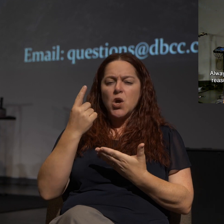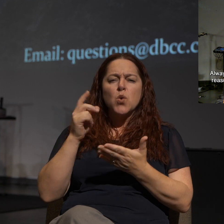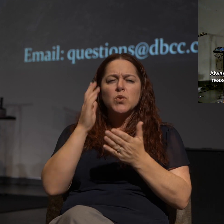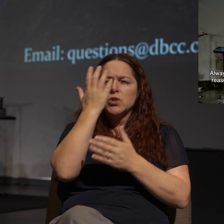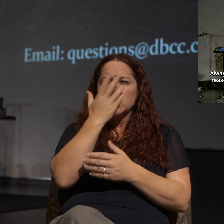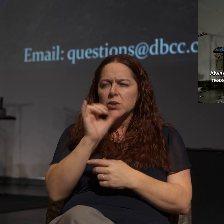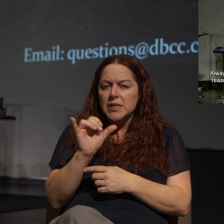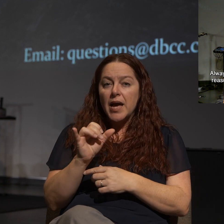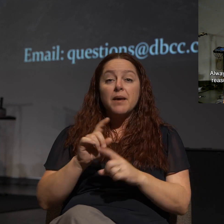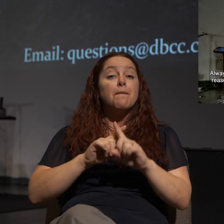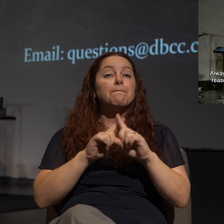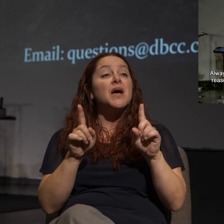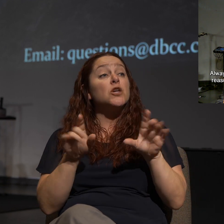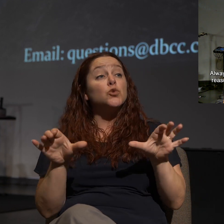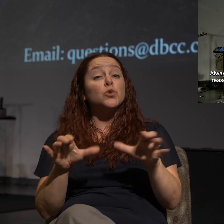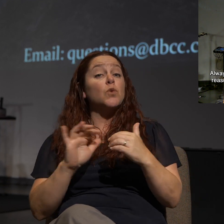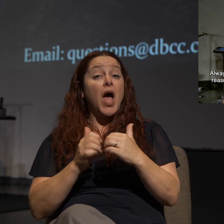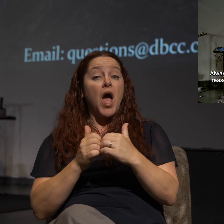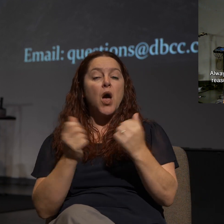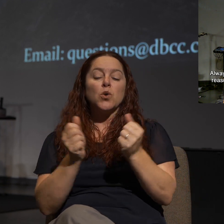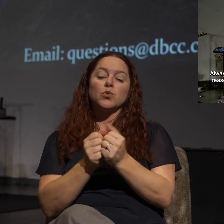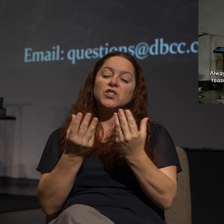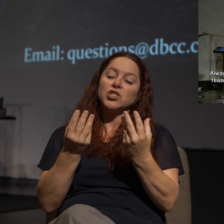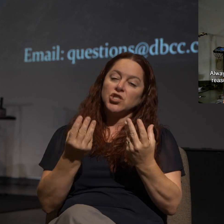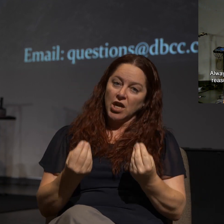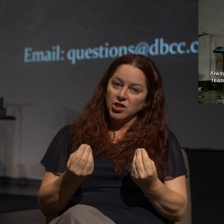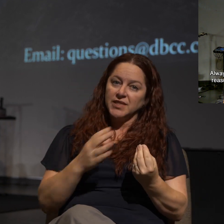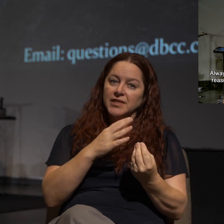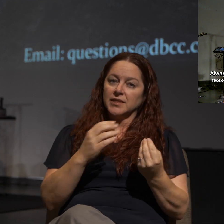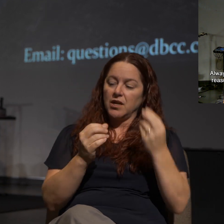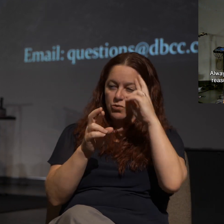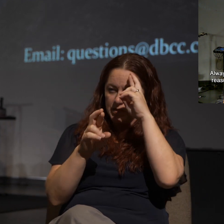Peter then says, but do this with gentleness and respect.